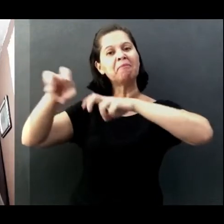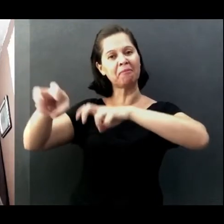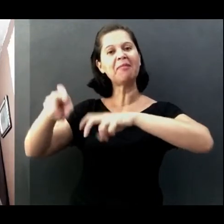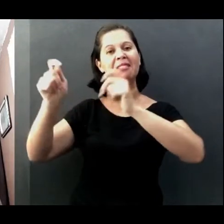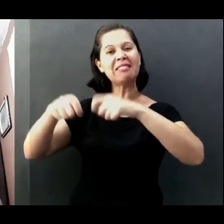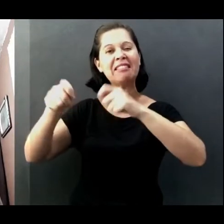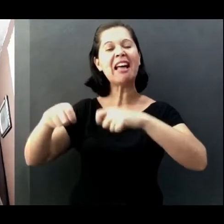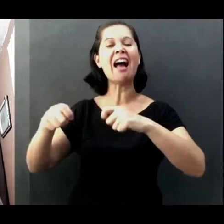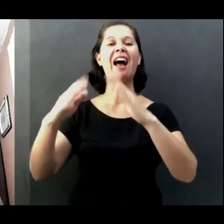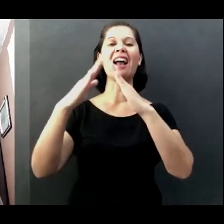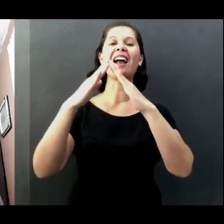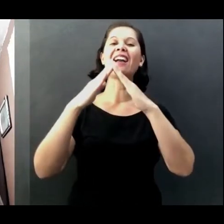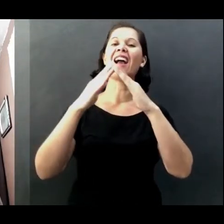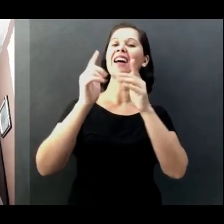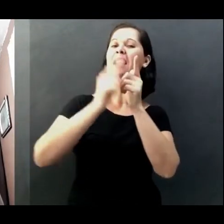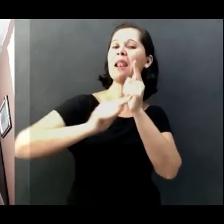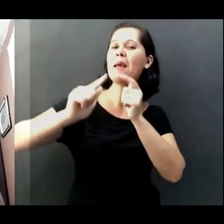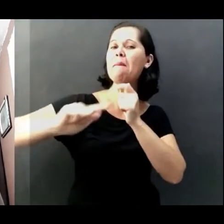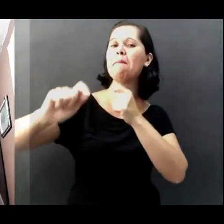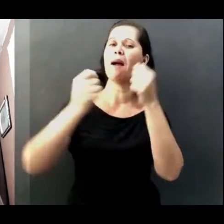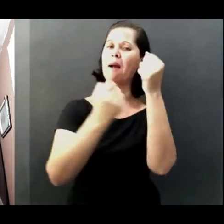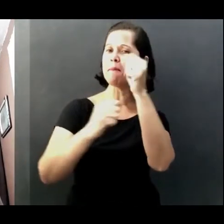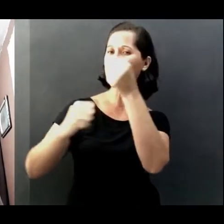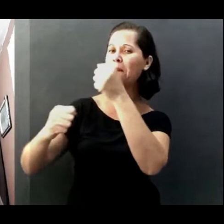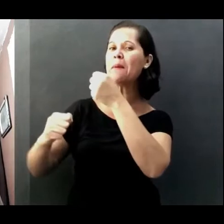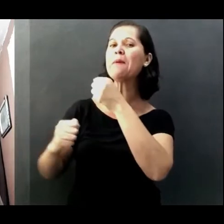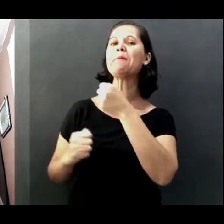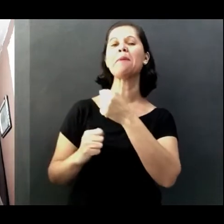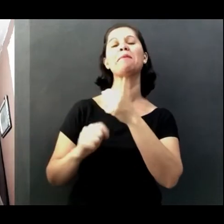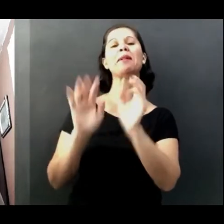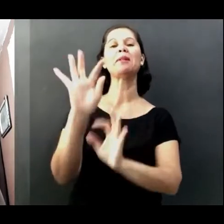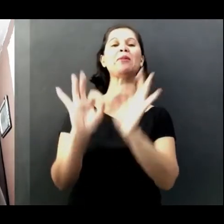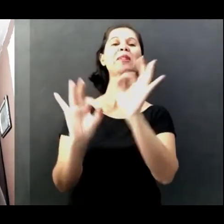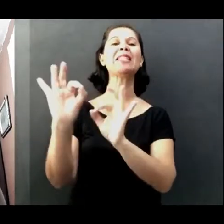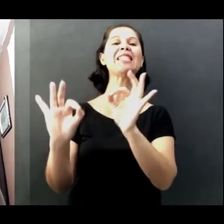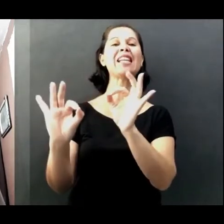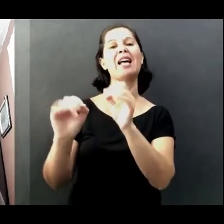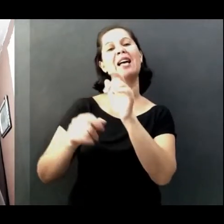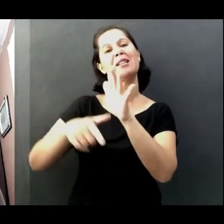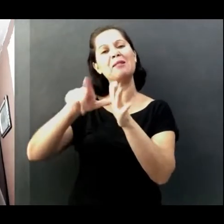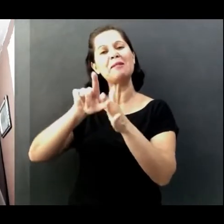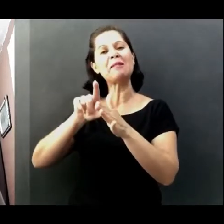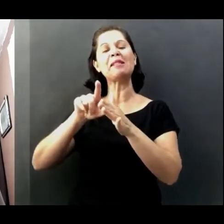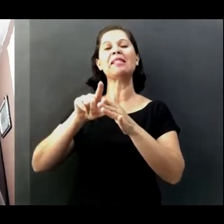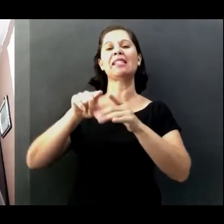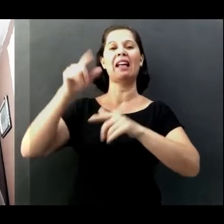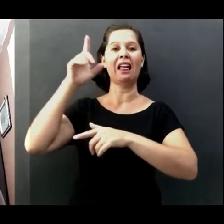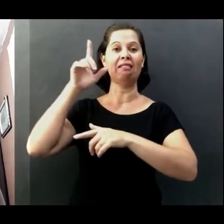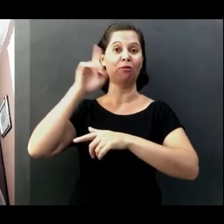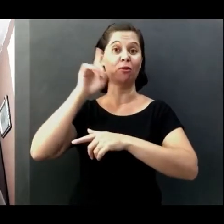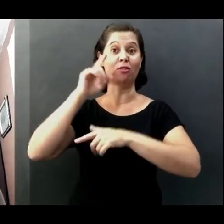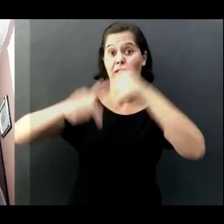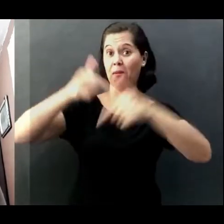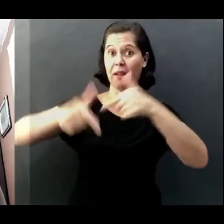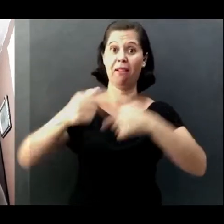We cleaned up a bunch of mess that we don't have time to do while working. And we took this opportunity to make